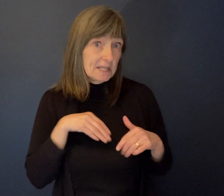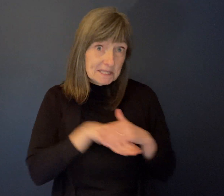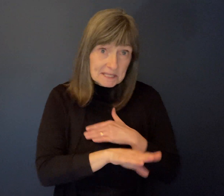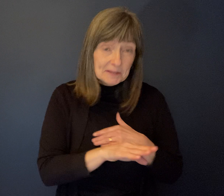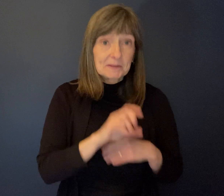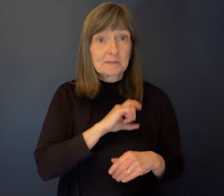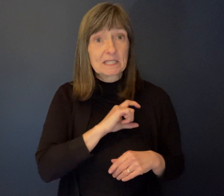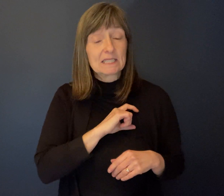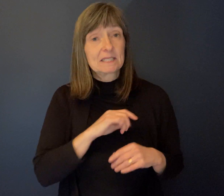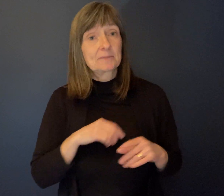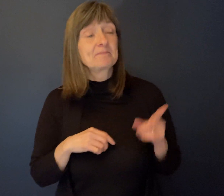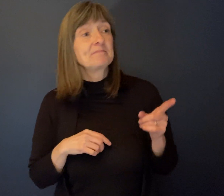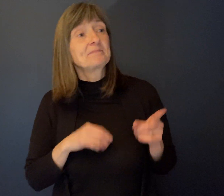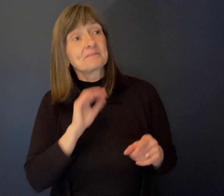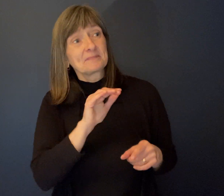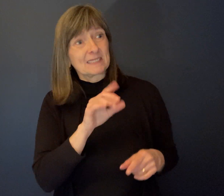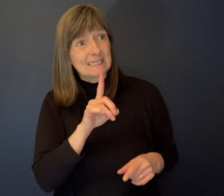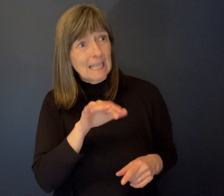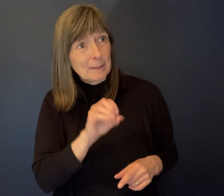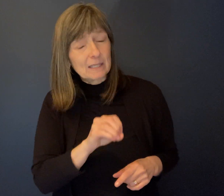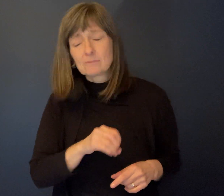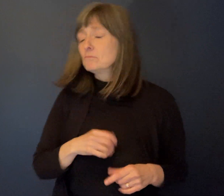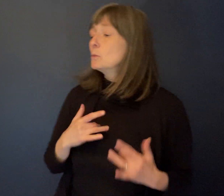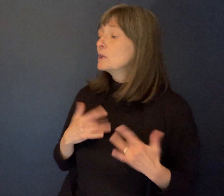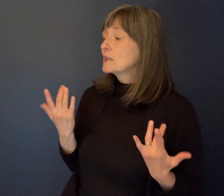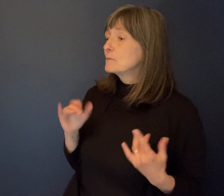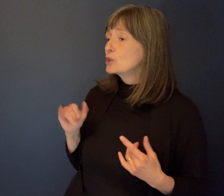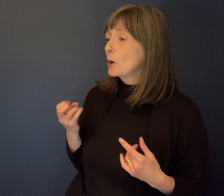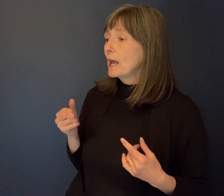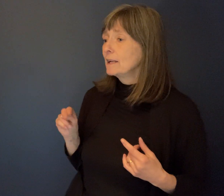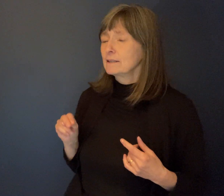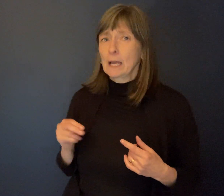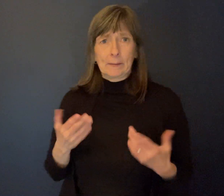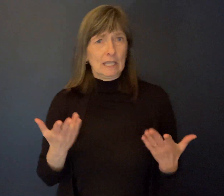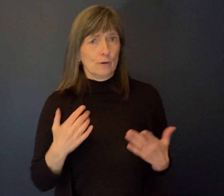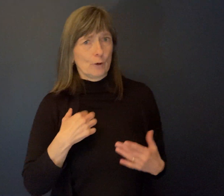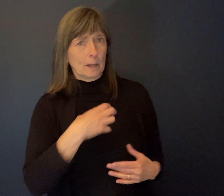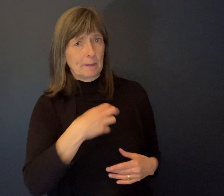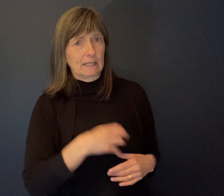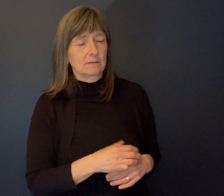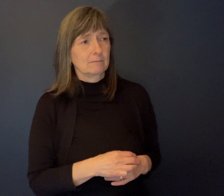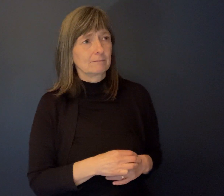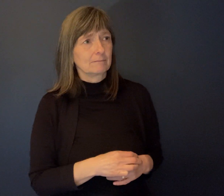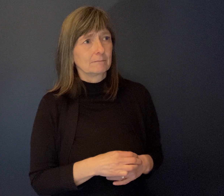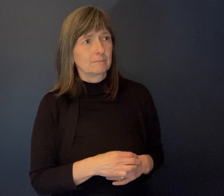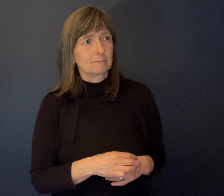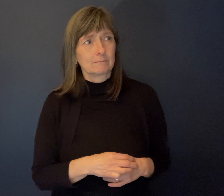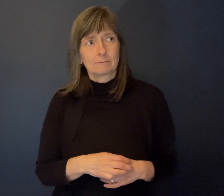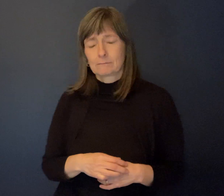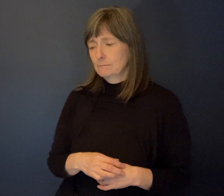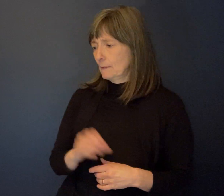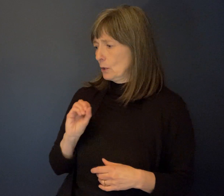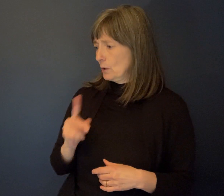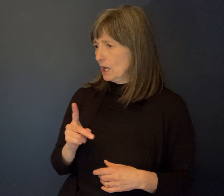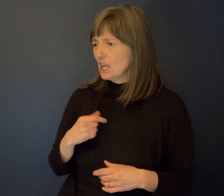Debbie, yes. What are you doing, Joanne? I'm here at the lodge. Complained Debbie. Oh, okay. Well, let me get someone for you.